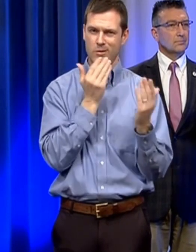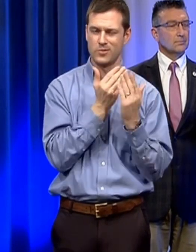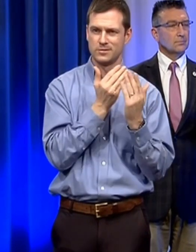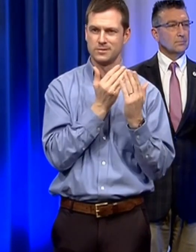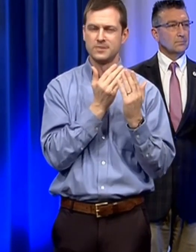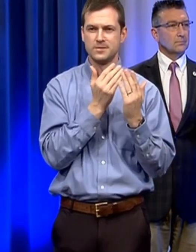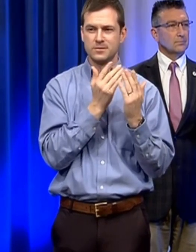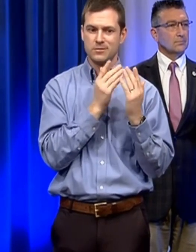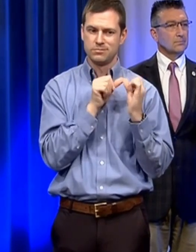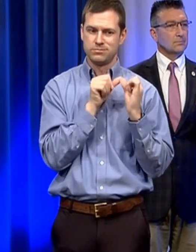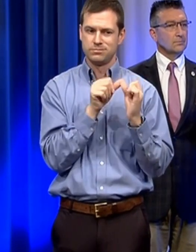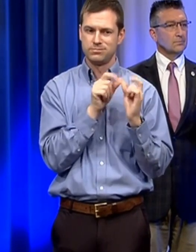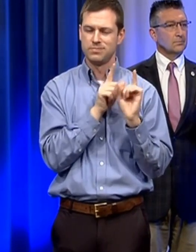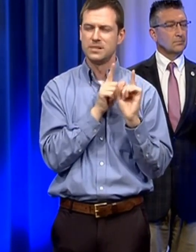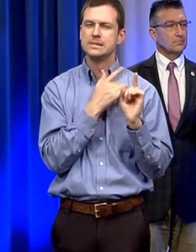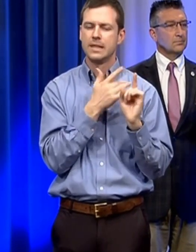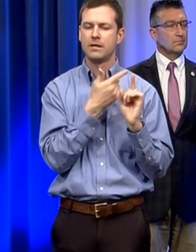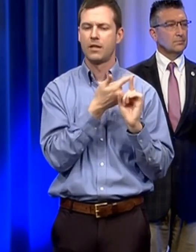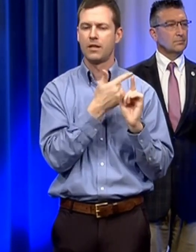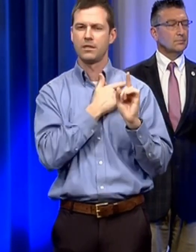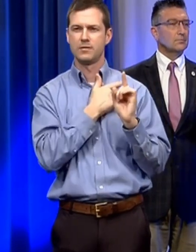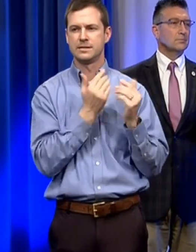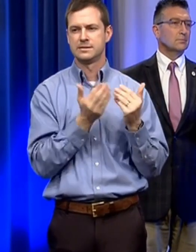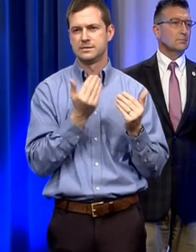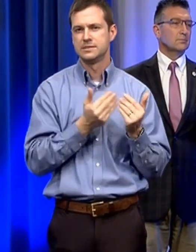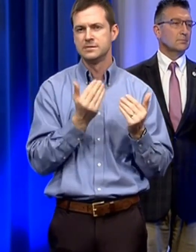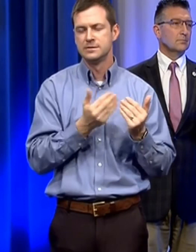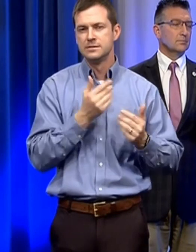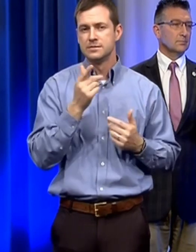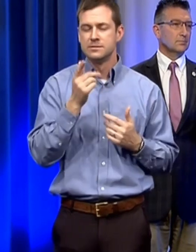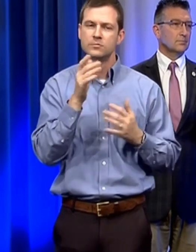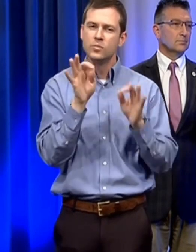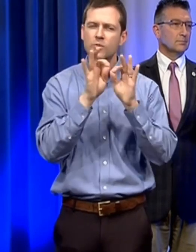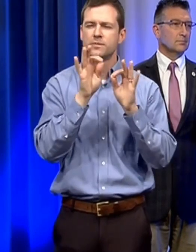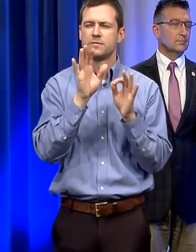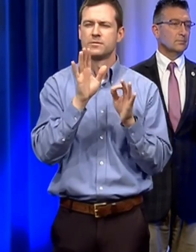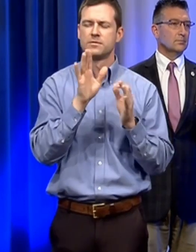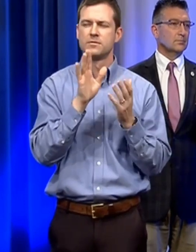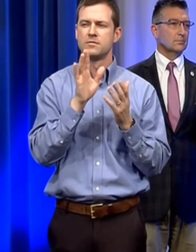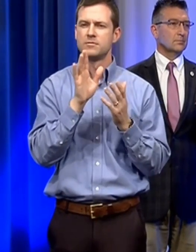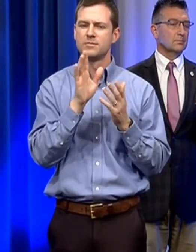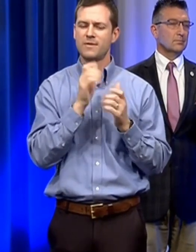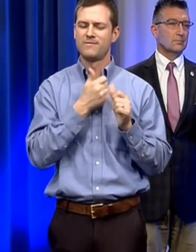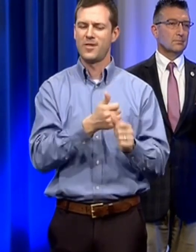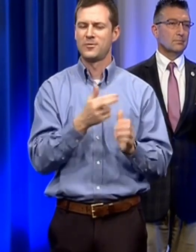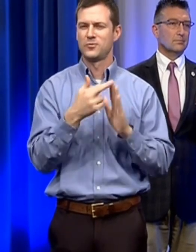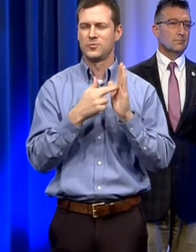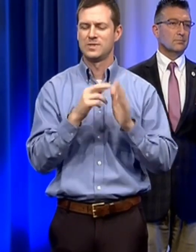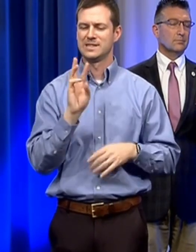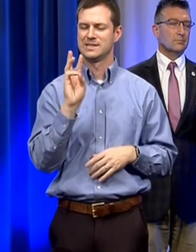prolonged period is how this disease tends to spread so it's really much more important to try to minimize the spread by observing that rule